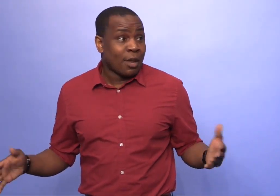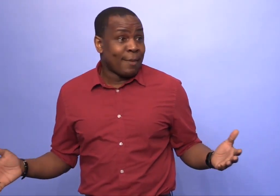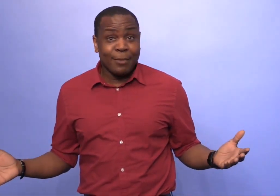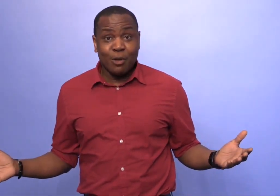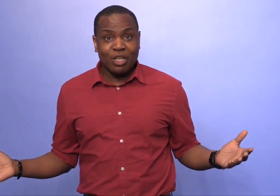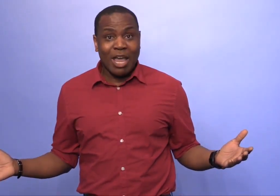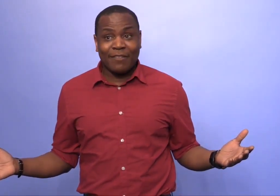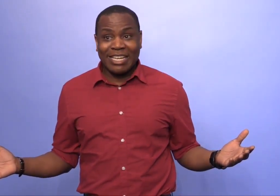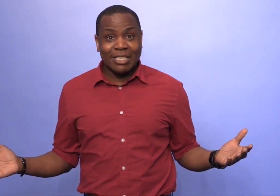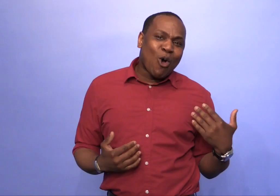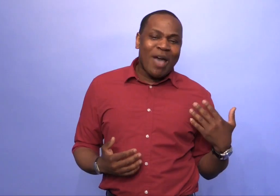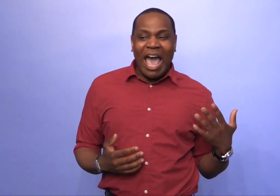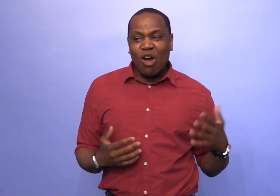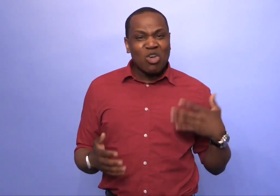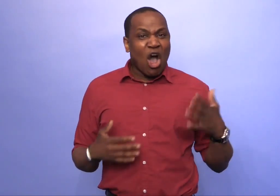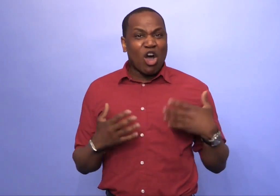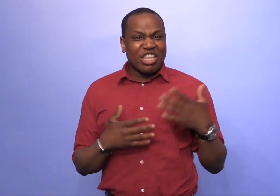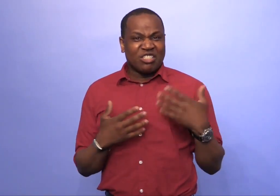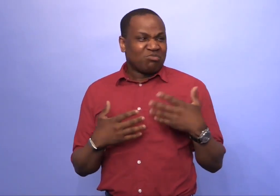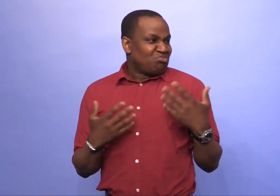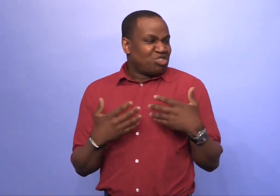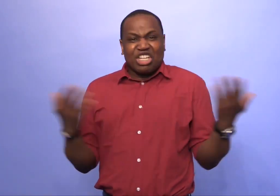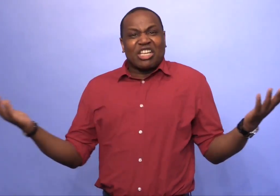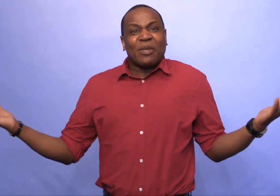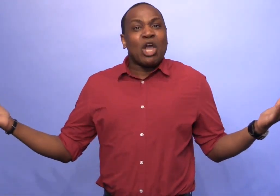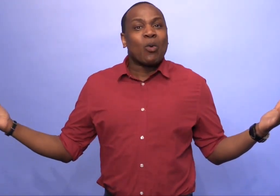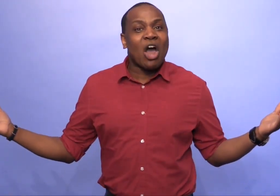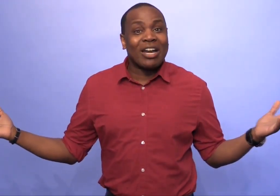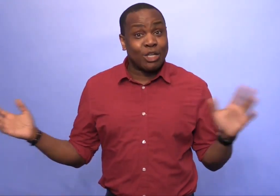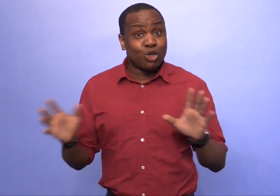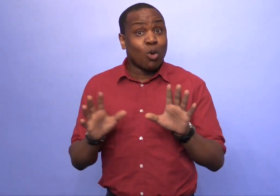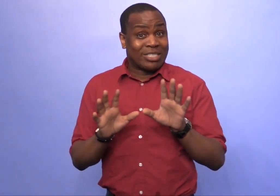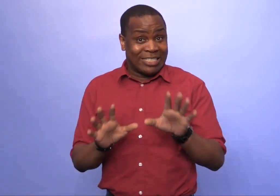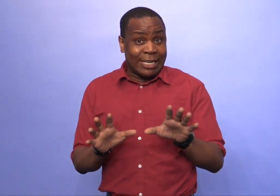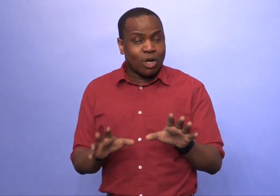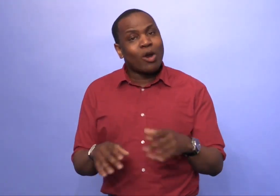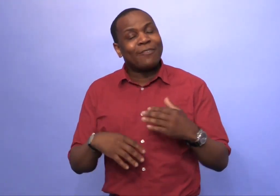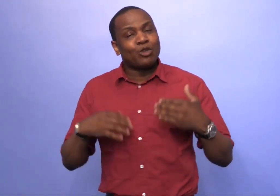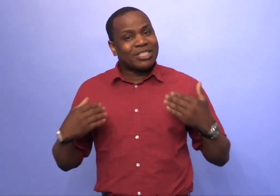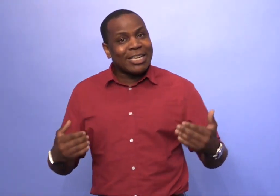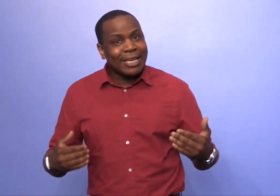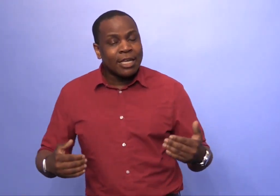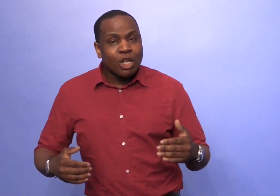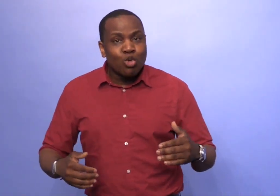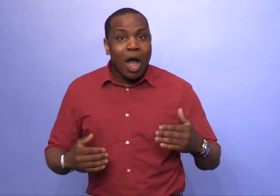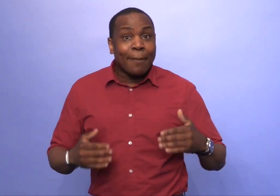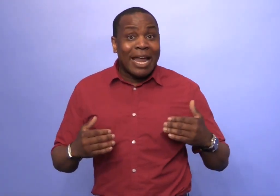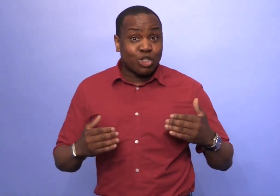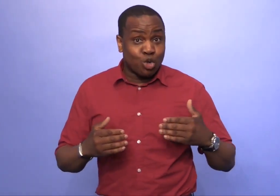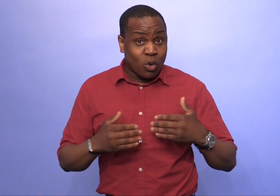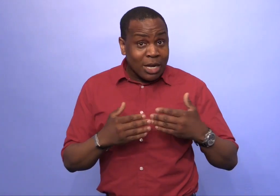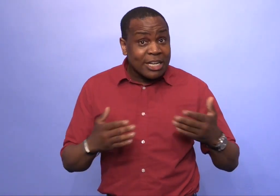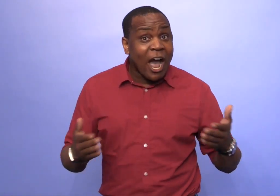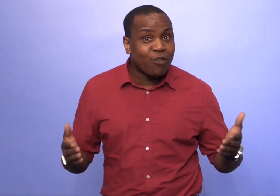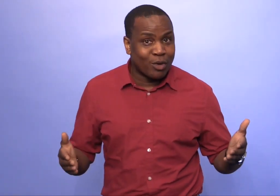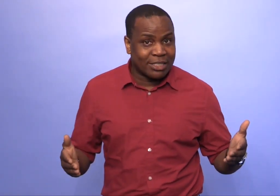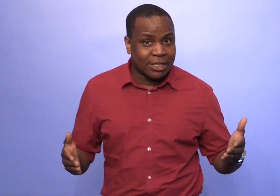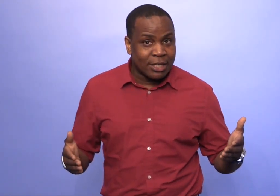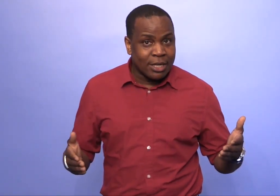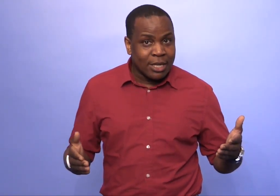traffic is backed up to Santa Cruz and you tell them to take the bridge you said and I quote bridge traffic